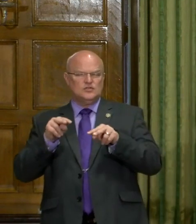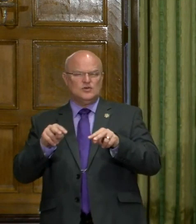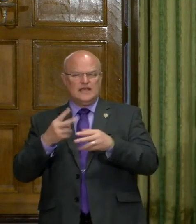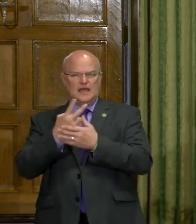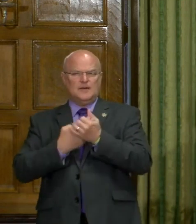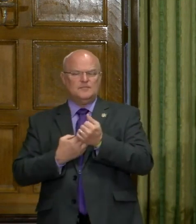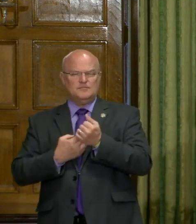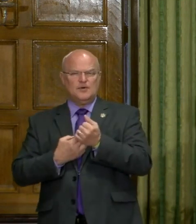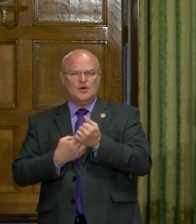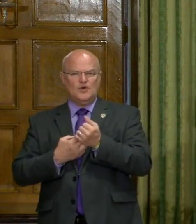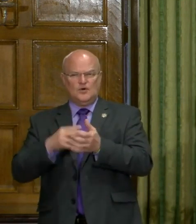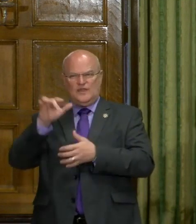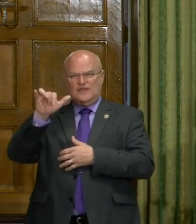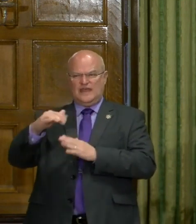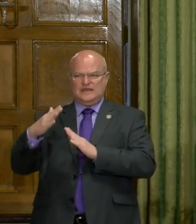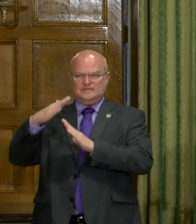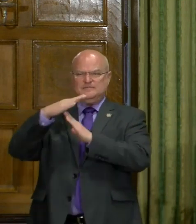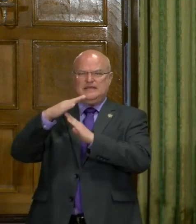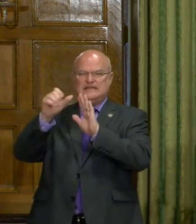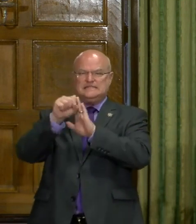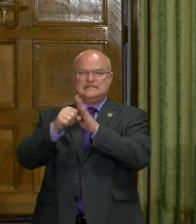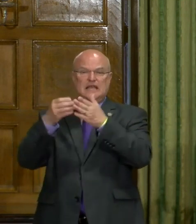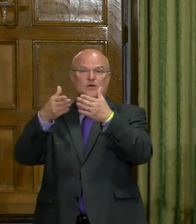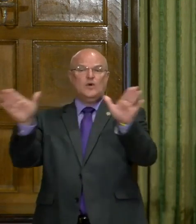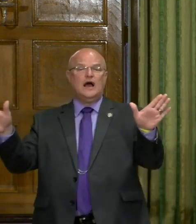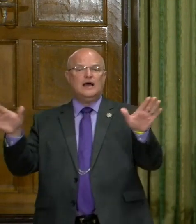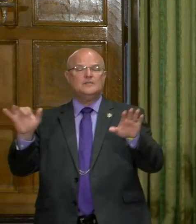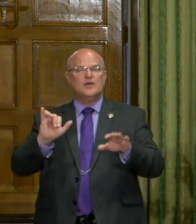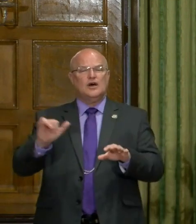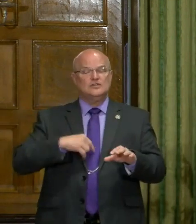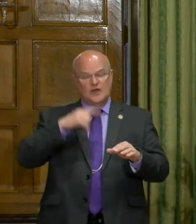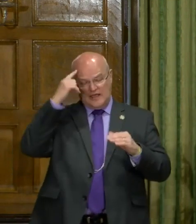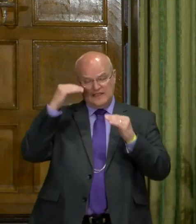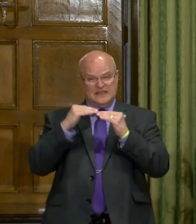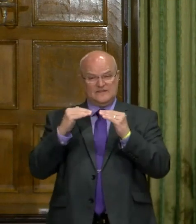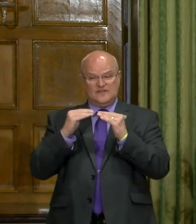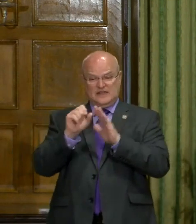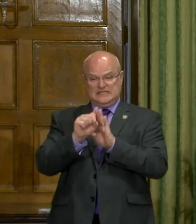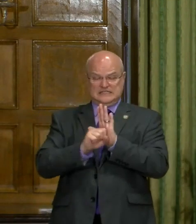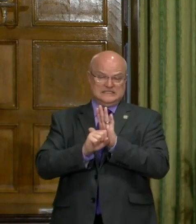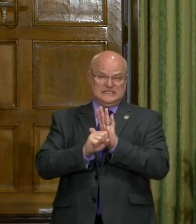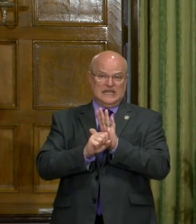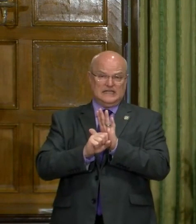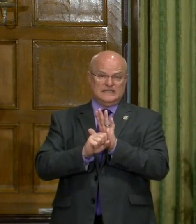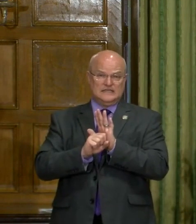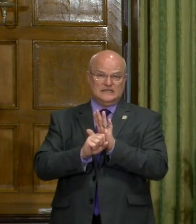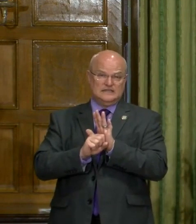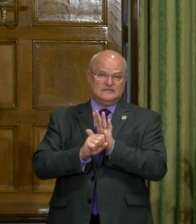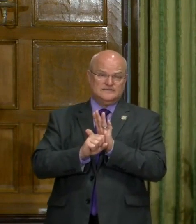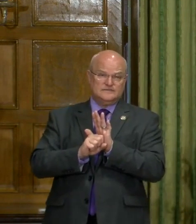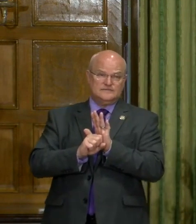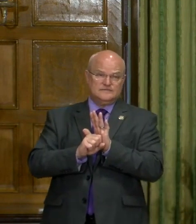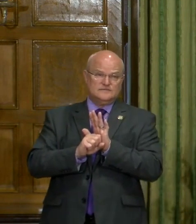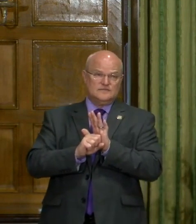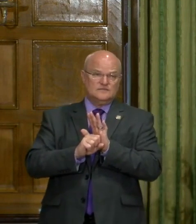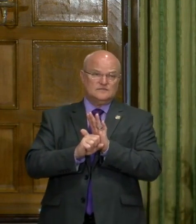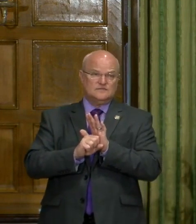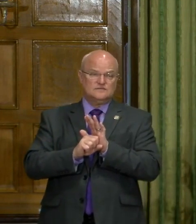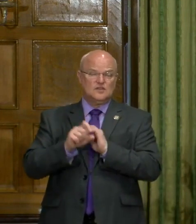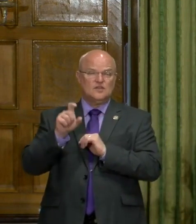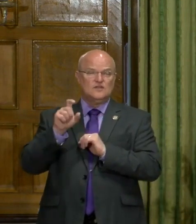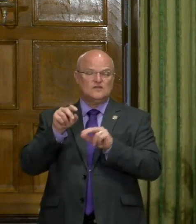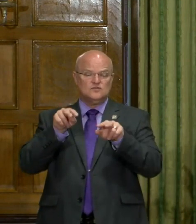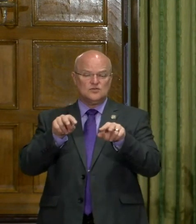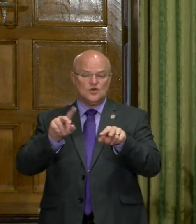look at both, uh, that peak statewide, but also I think in fairness to the state, uh, you know, you, you've got to